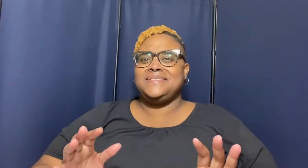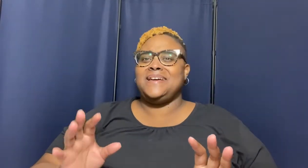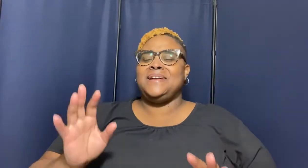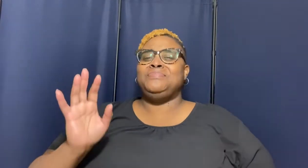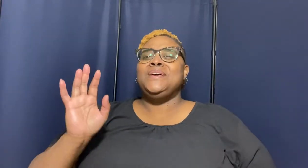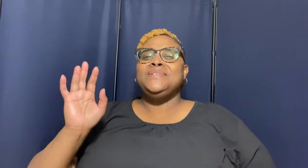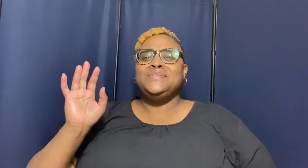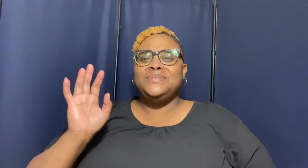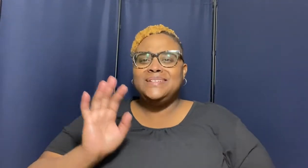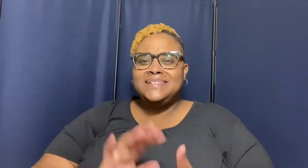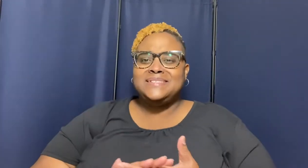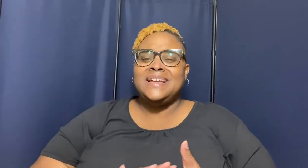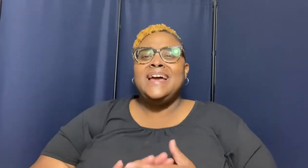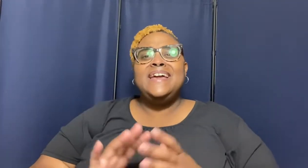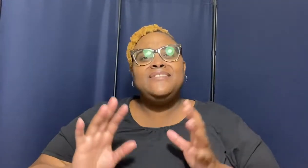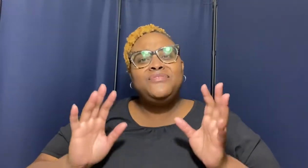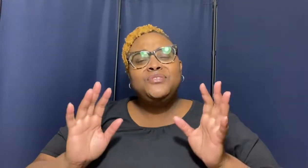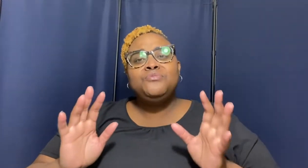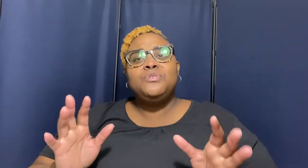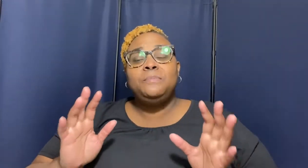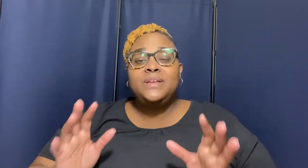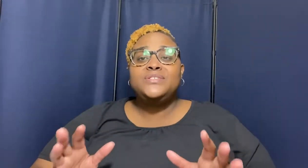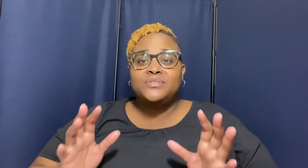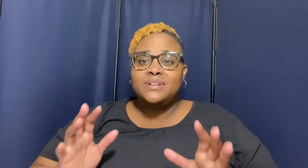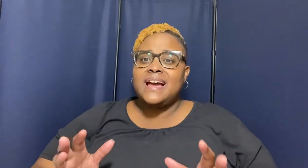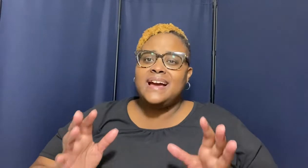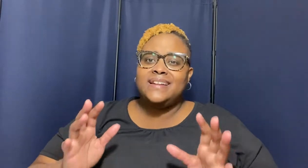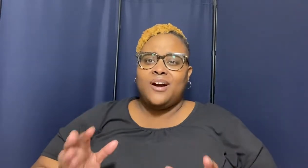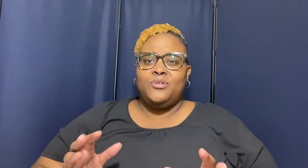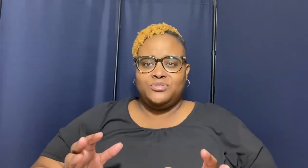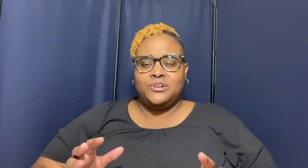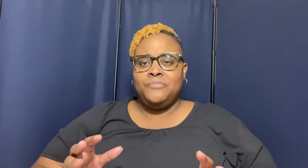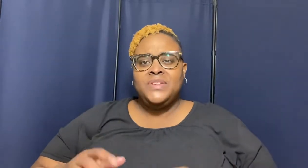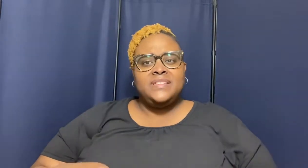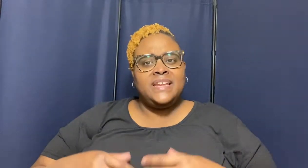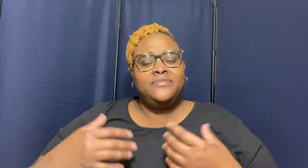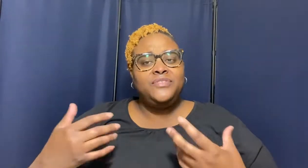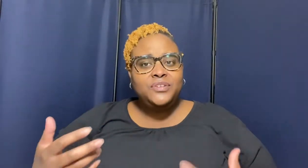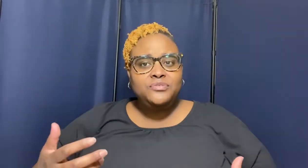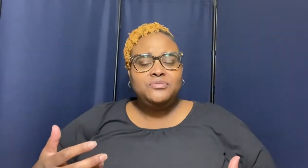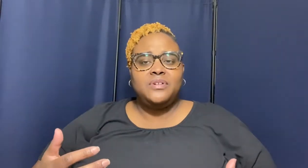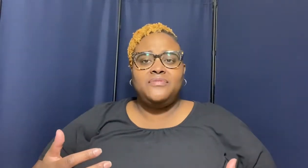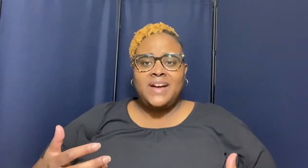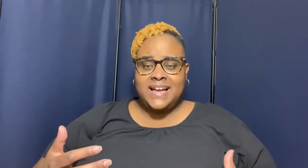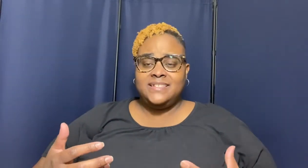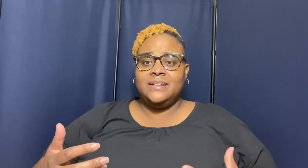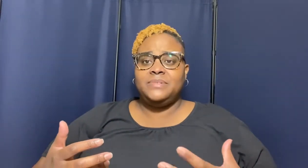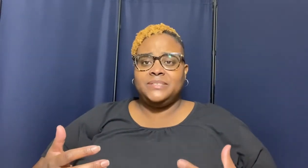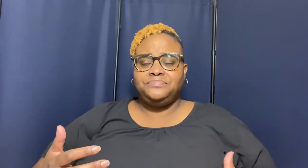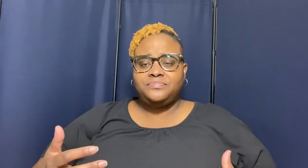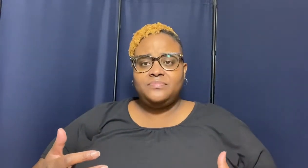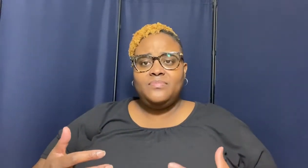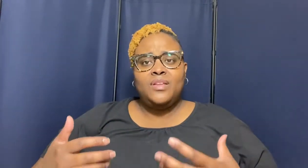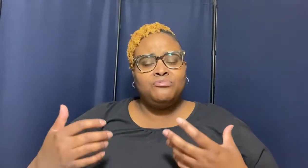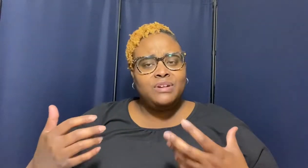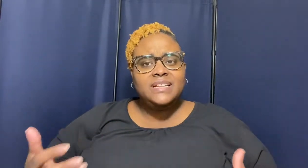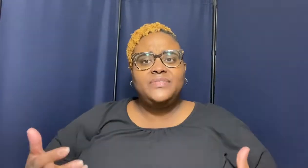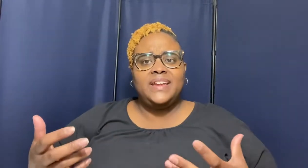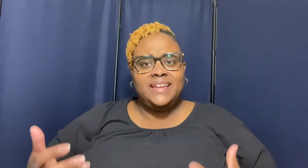thing so listen if you would be so kind also that if you find something relevant in